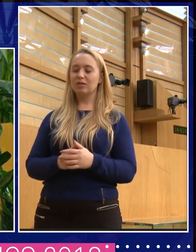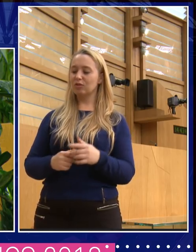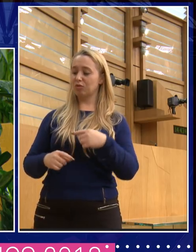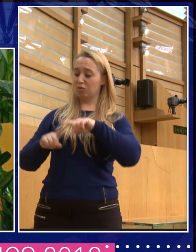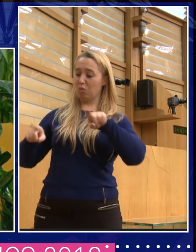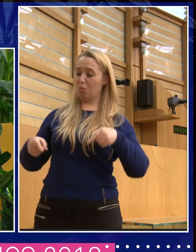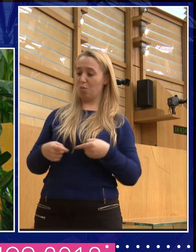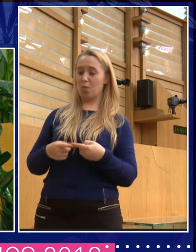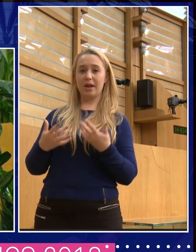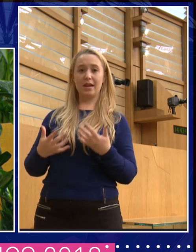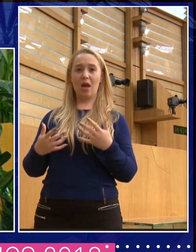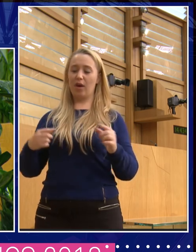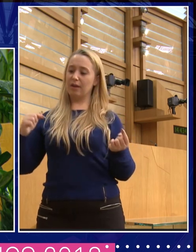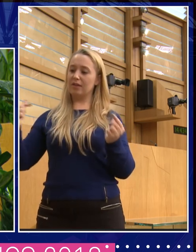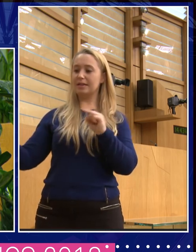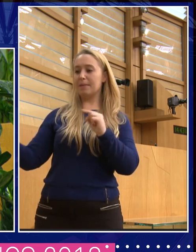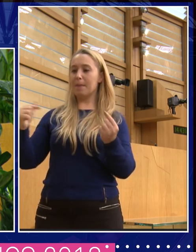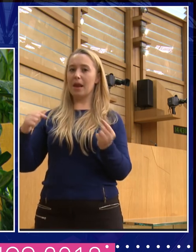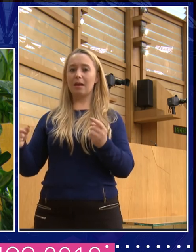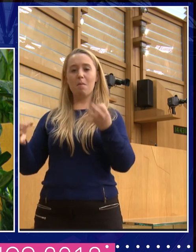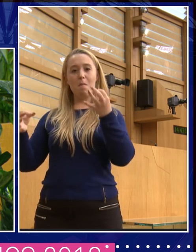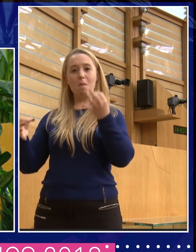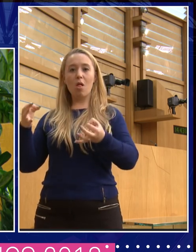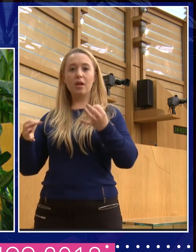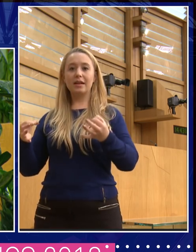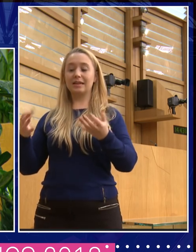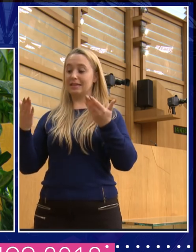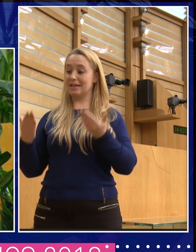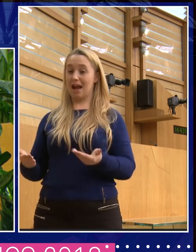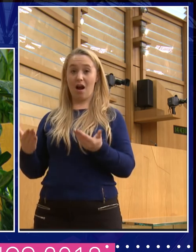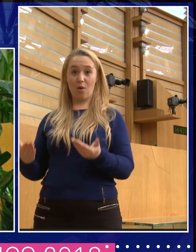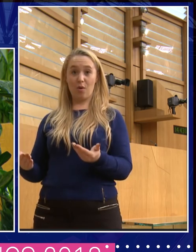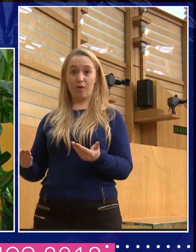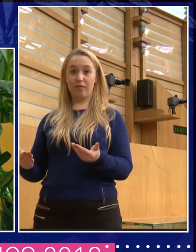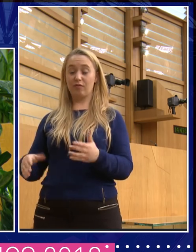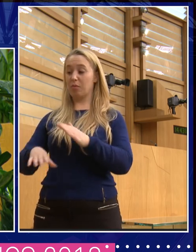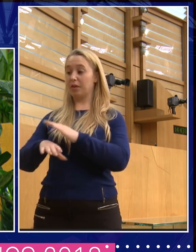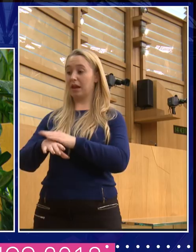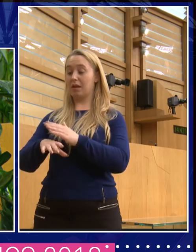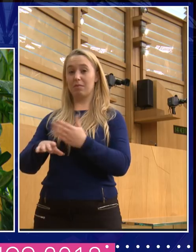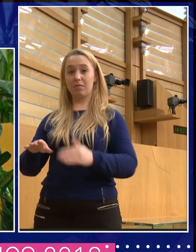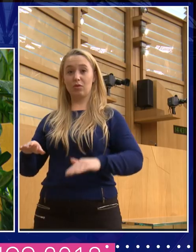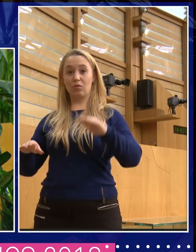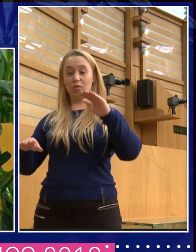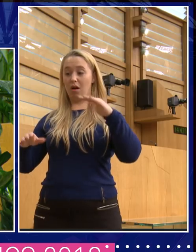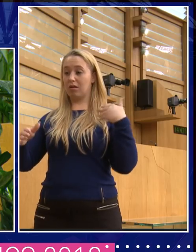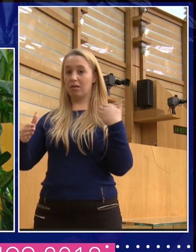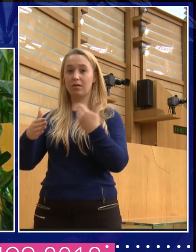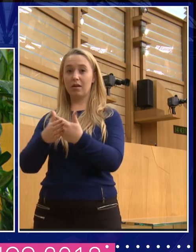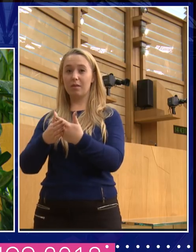our own political, historical world, and that we see that there are hundreds of different perspectives.